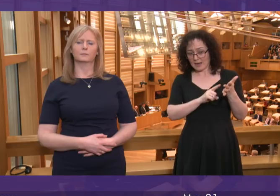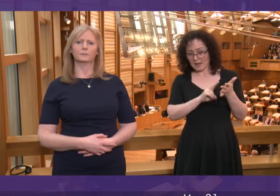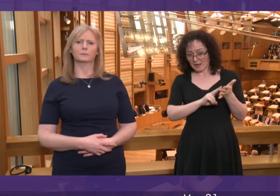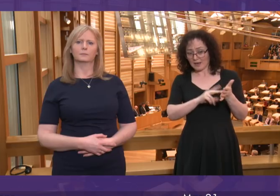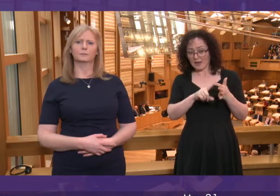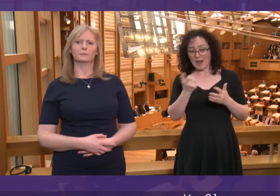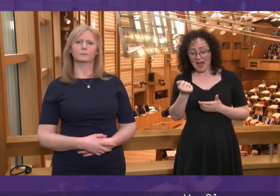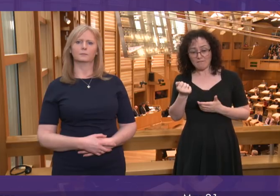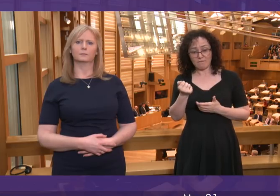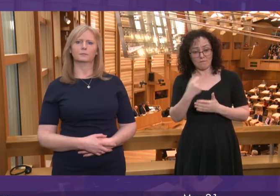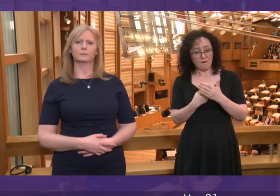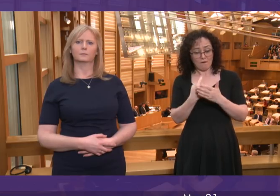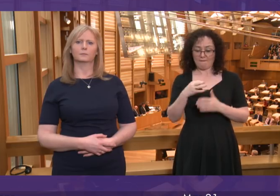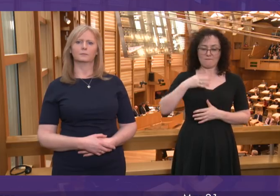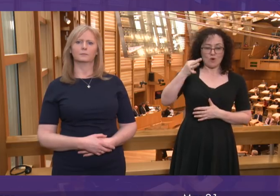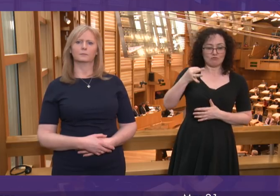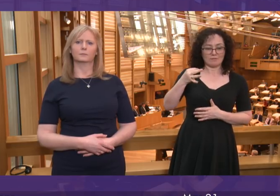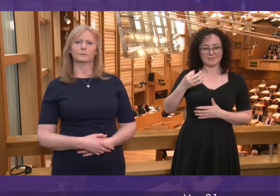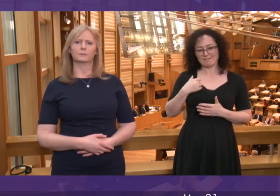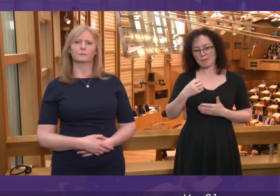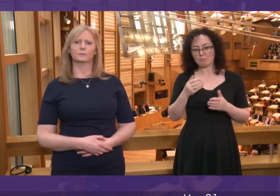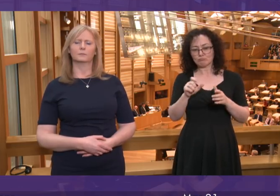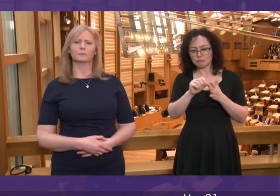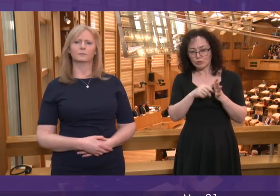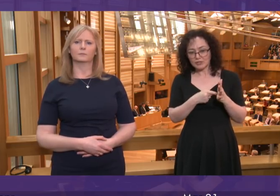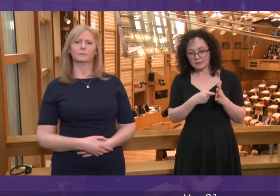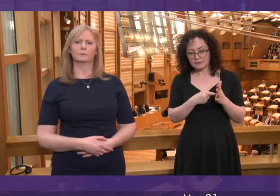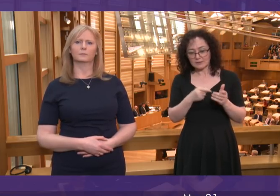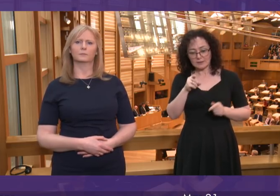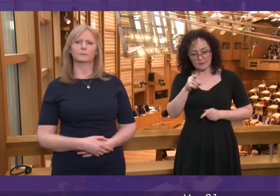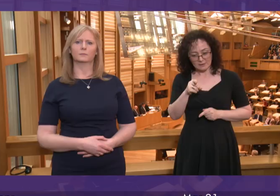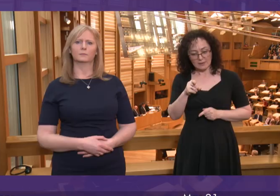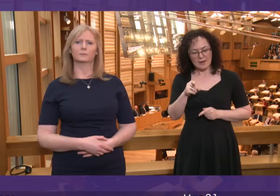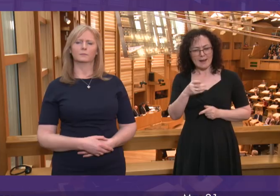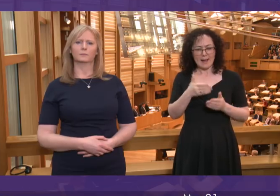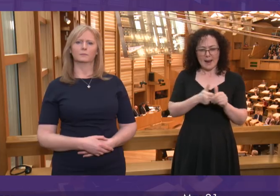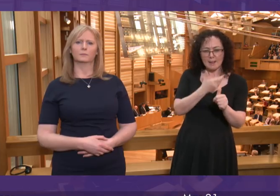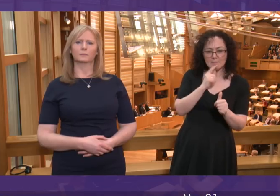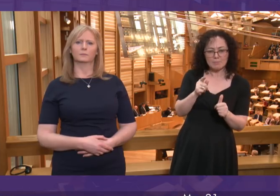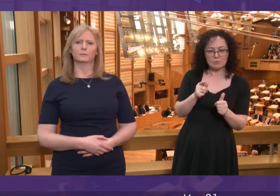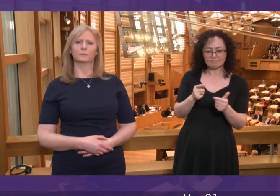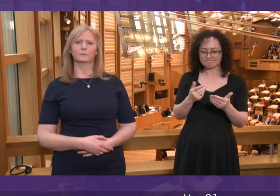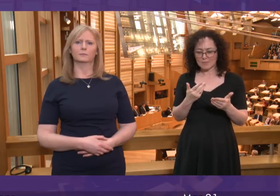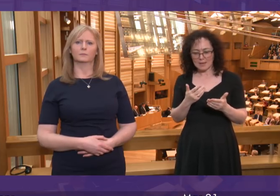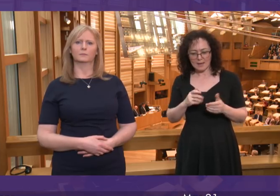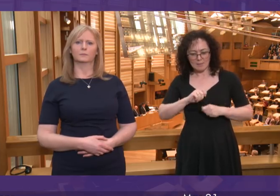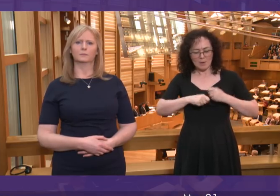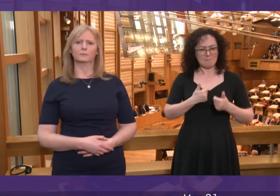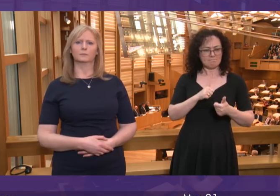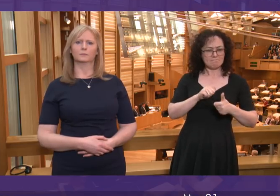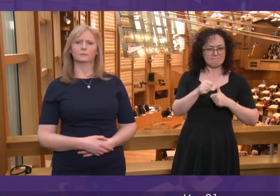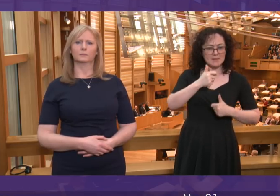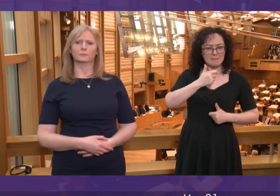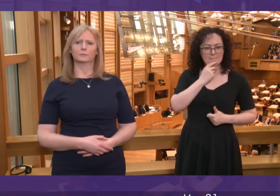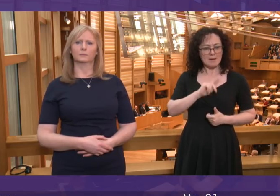A cafe where people can go and get their lives back on track is now facing closure. Now, how can it be right that we are prioritising